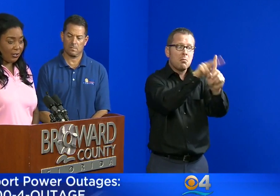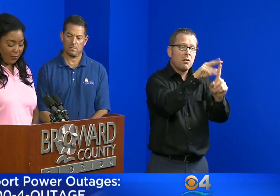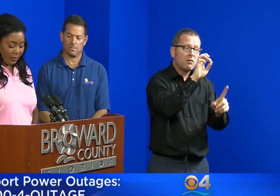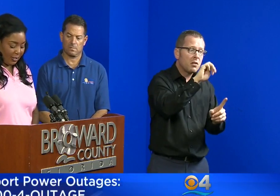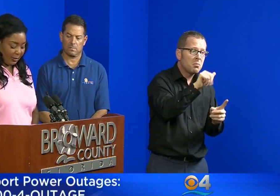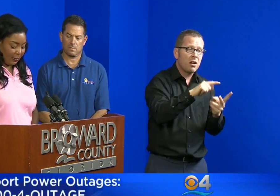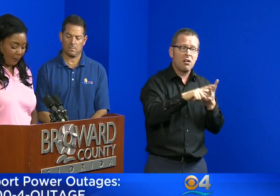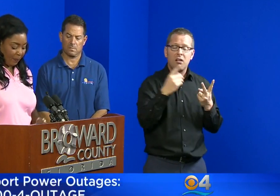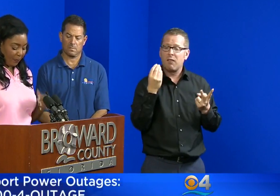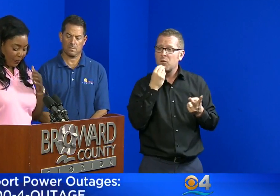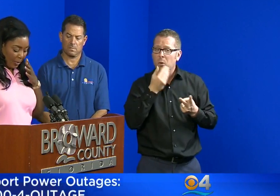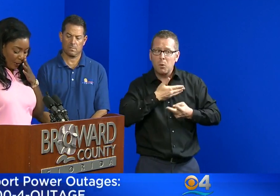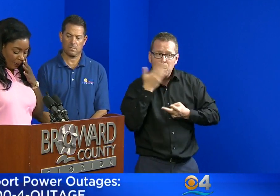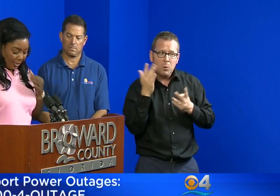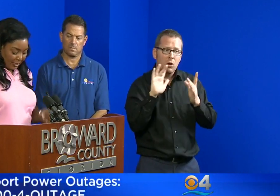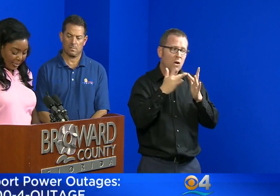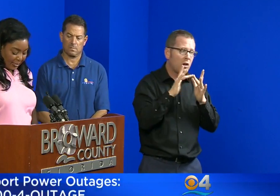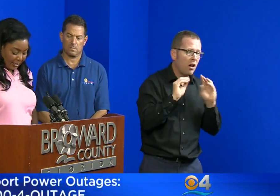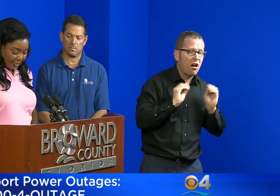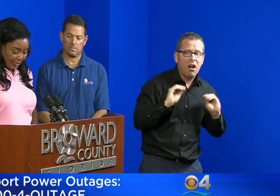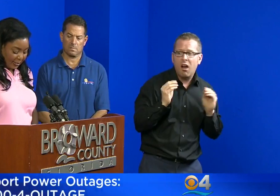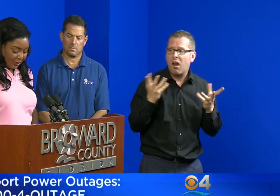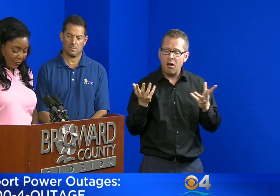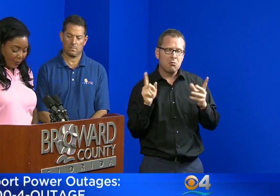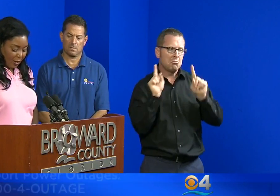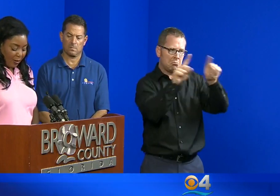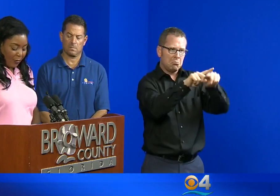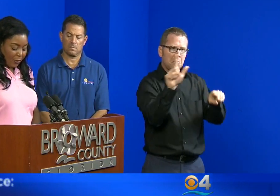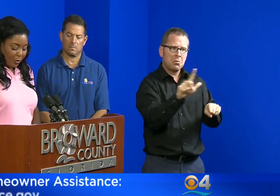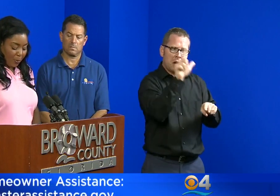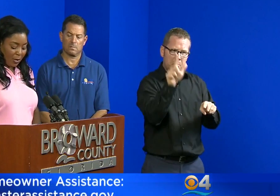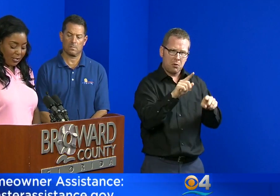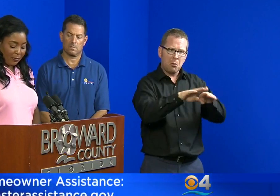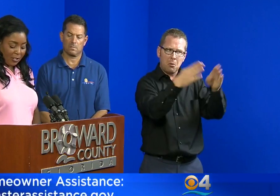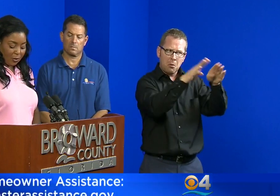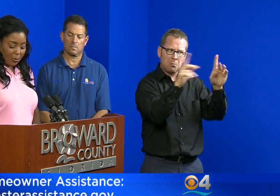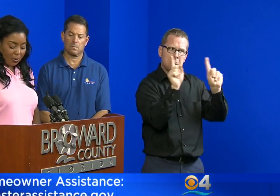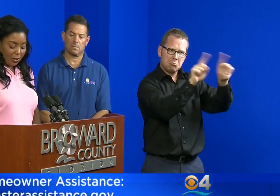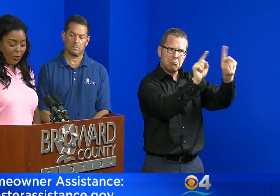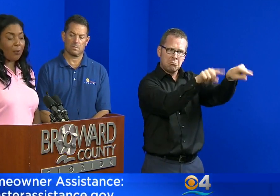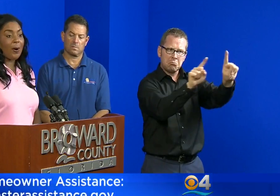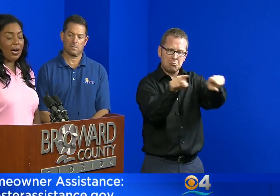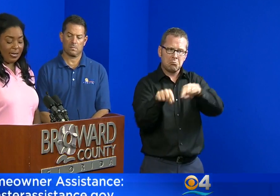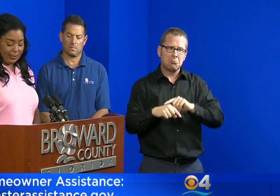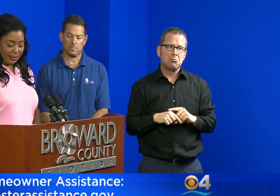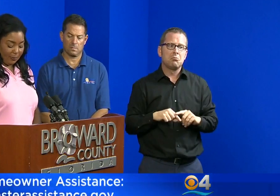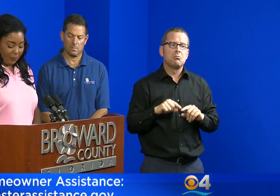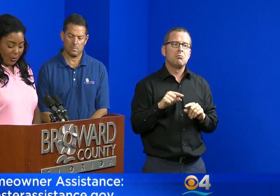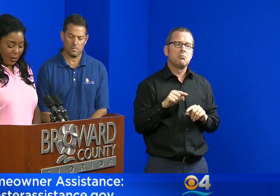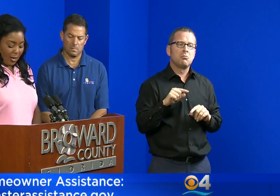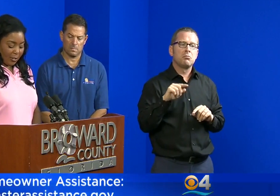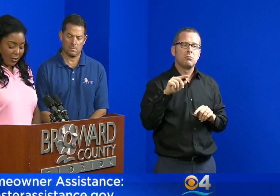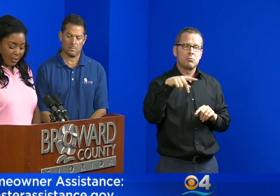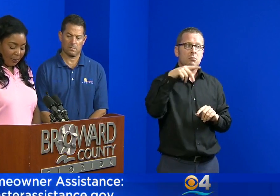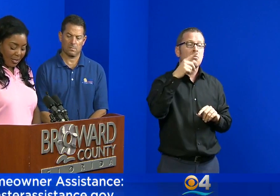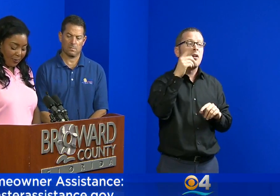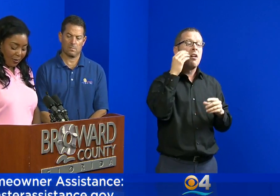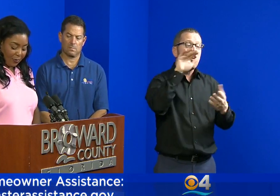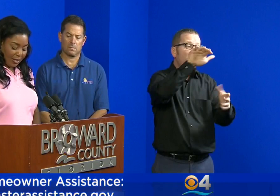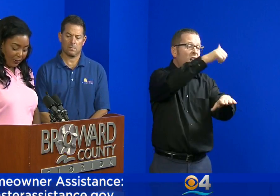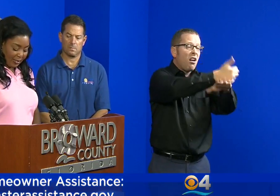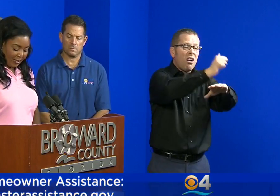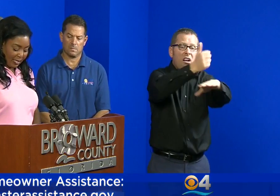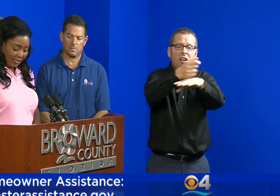other Internet services. Resident assistance. Future points of distribution or pods are currently